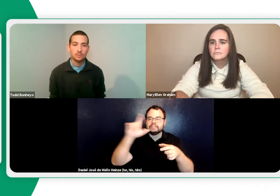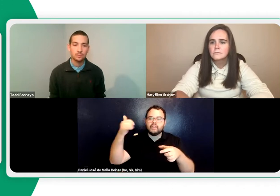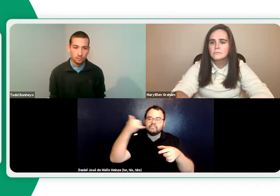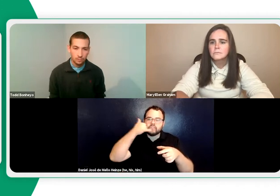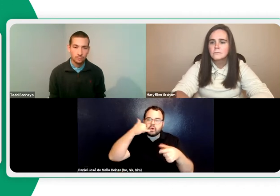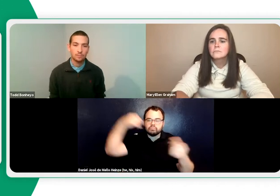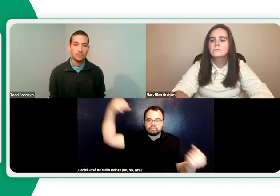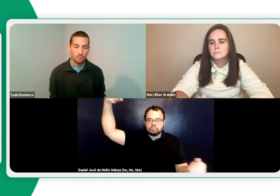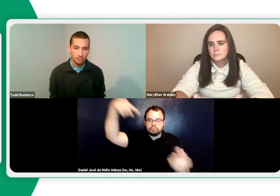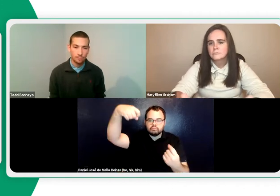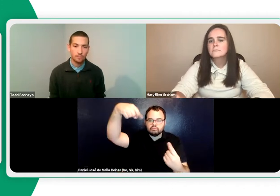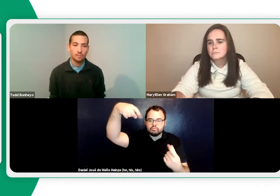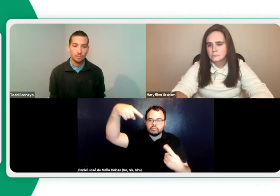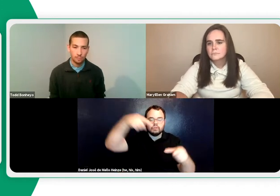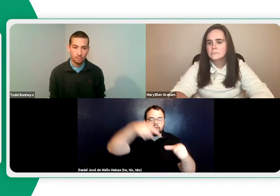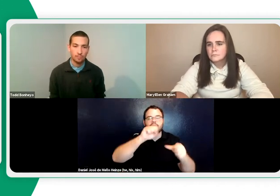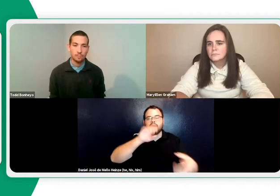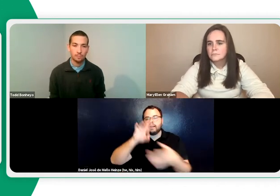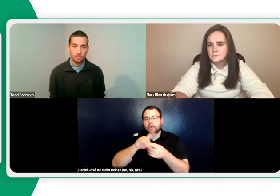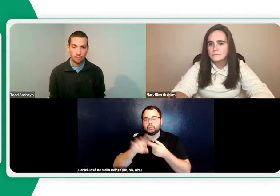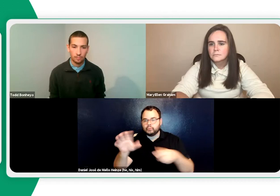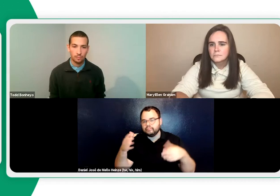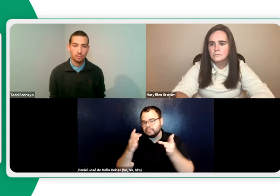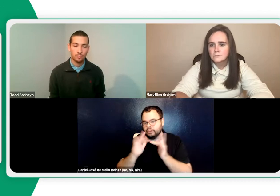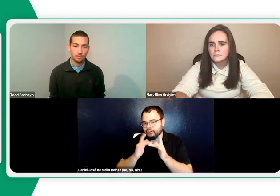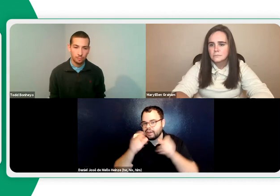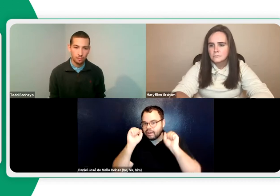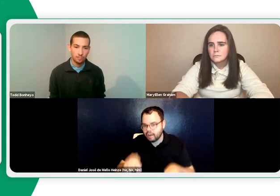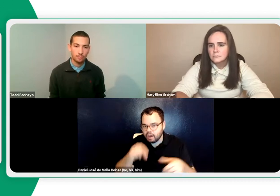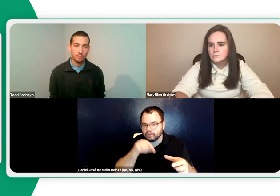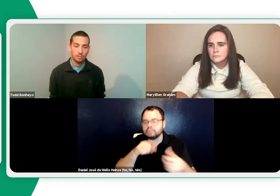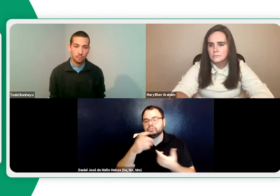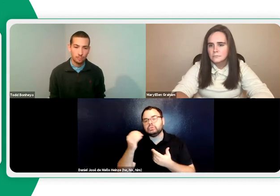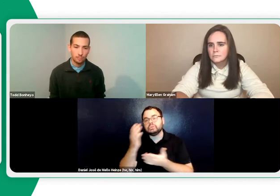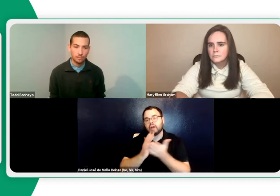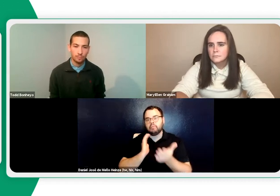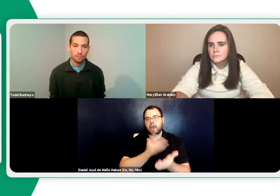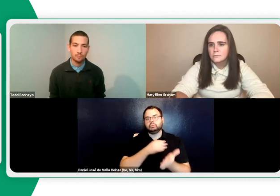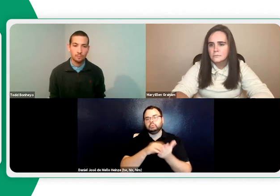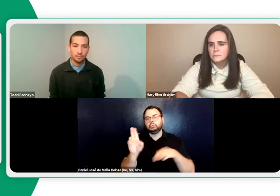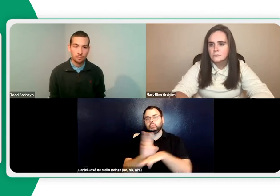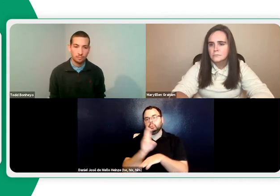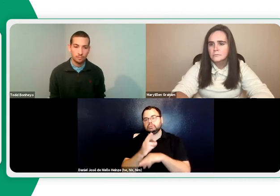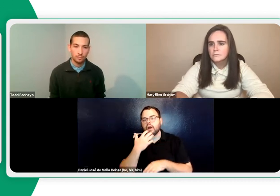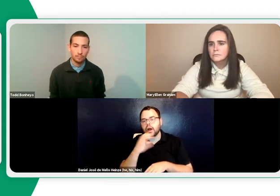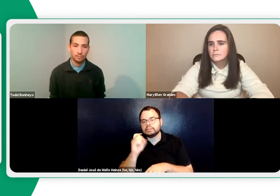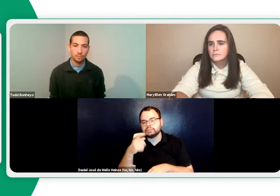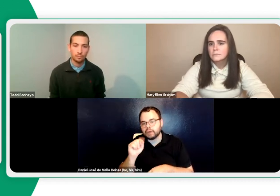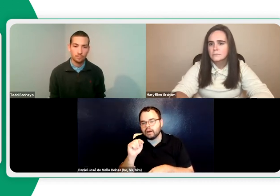hotspot. It's like a cell phone that can connect, you know, cellularly to their device.